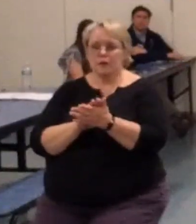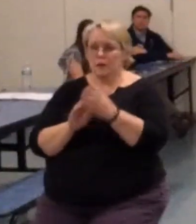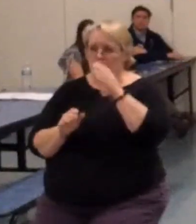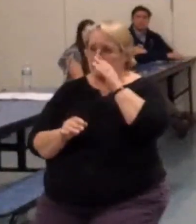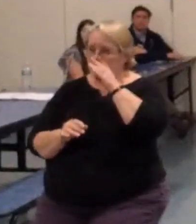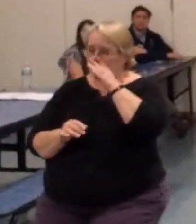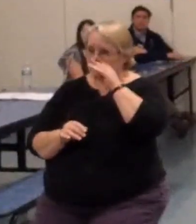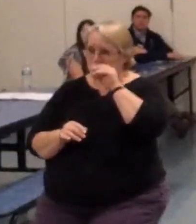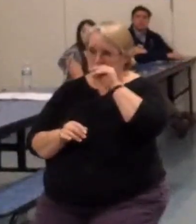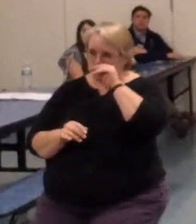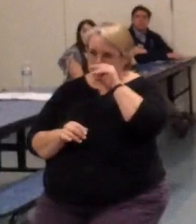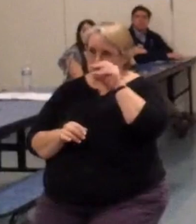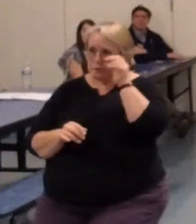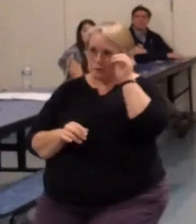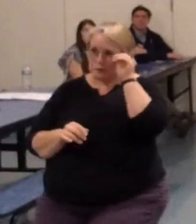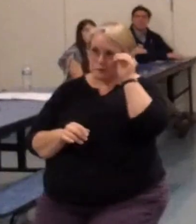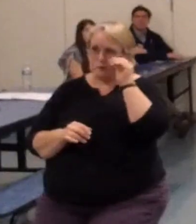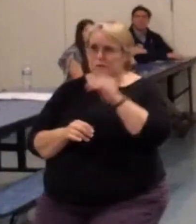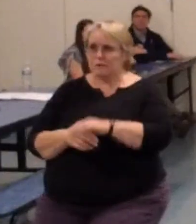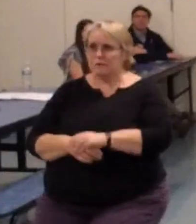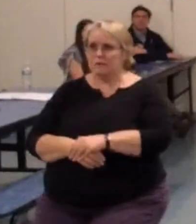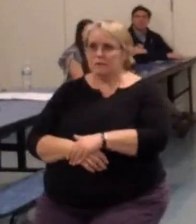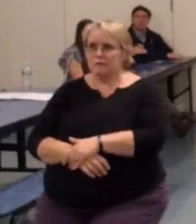like Thank you.